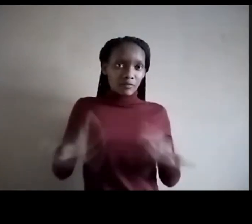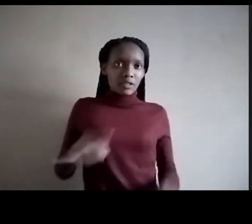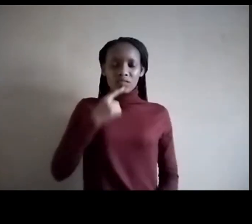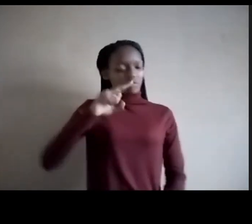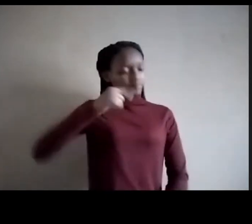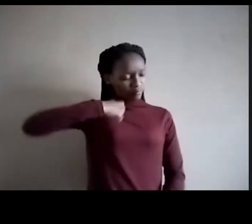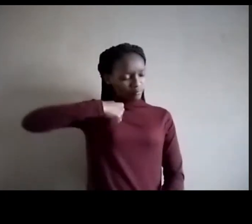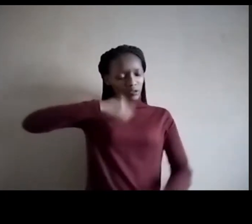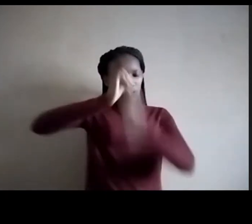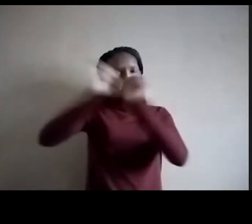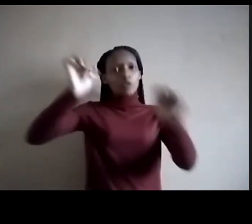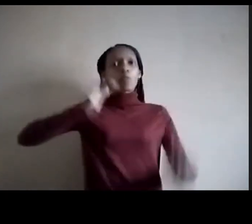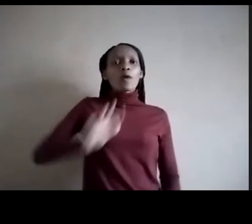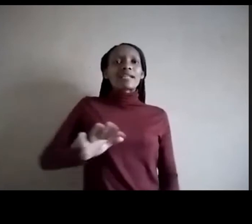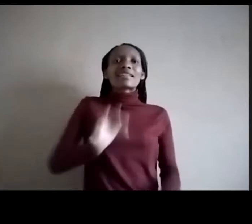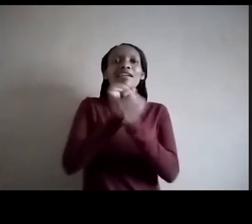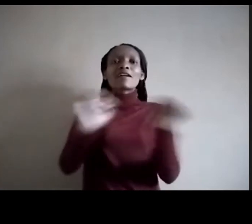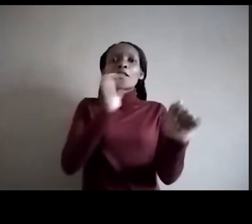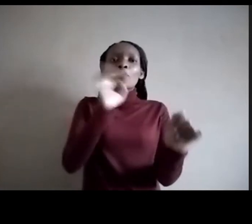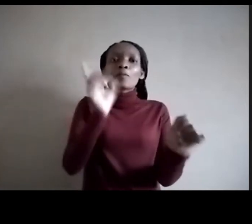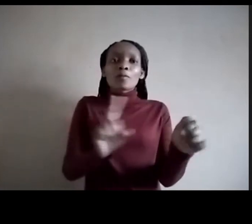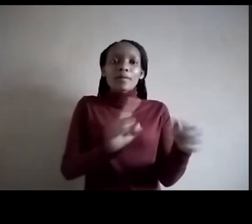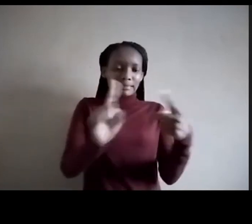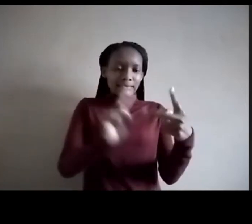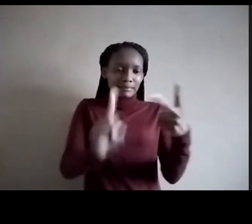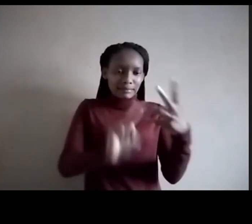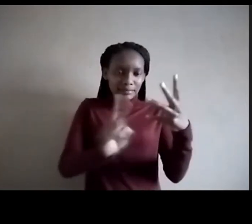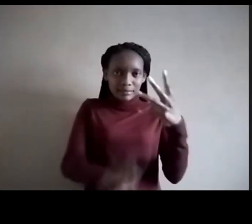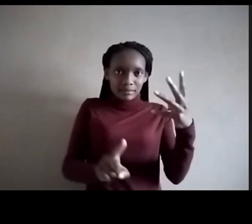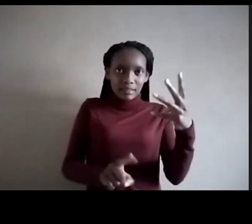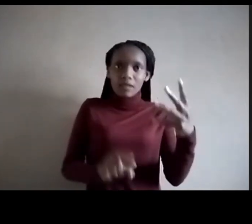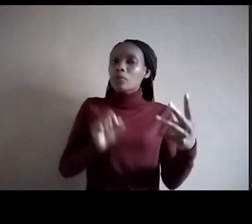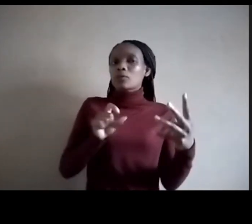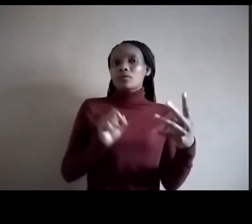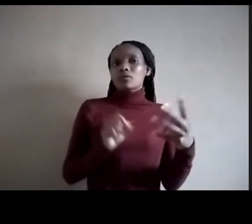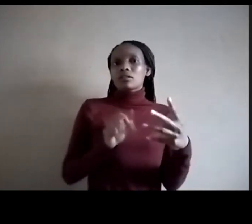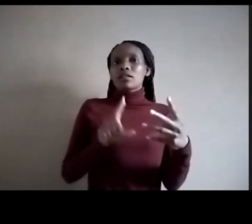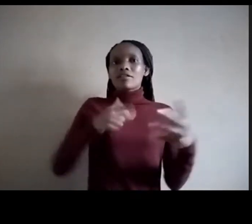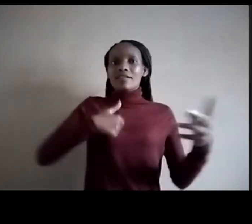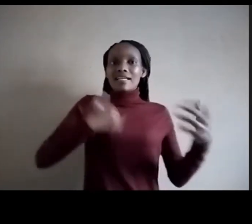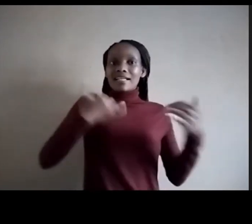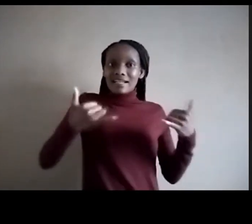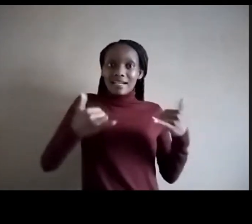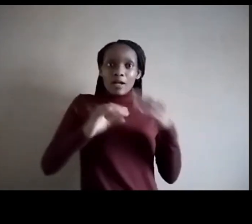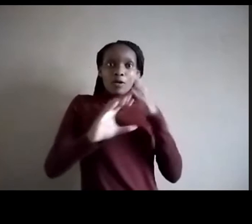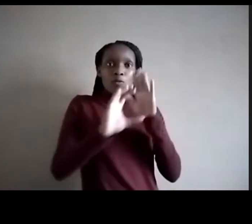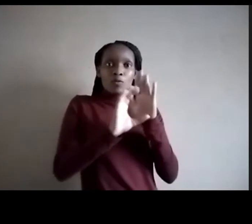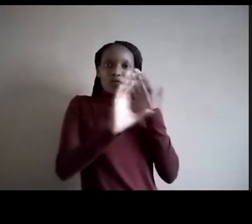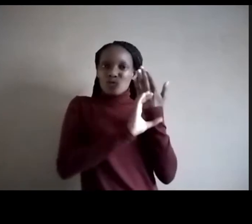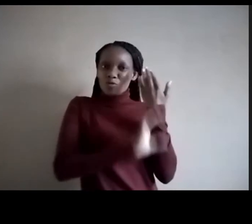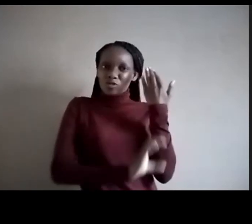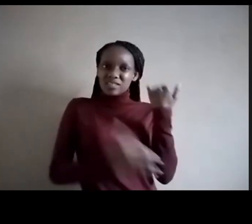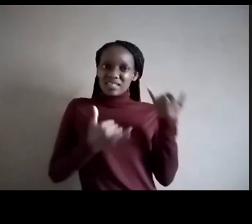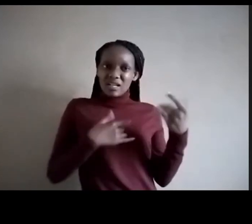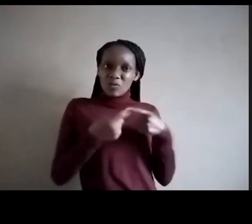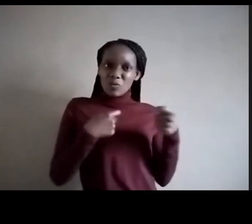what their freedom was to a point of even drawing this constitution that governs us today. Unless people with disabilities do so,